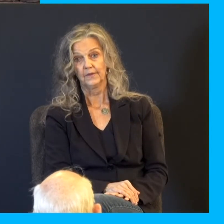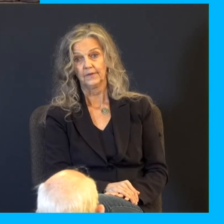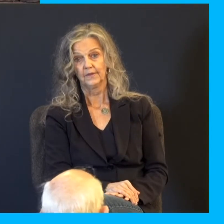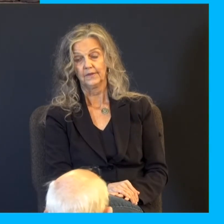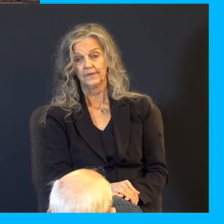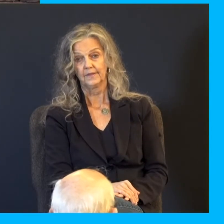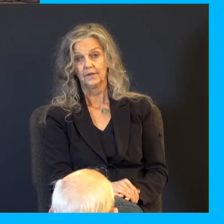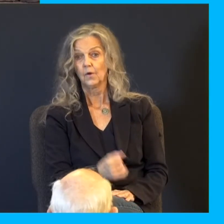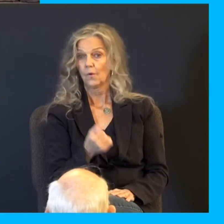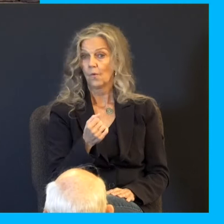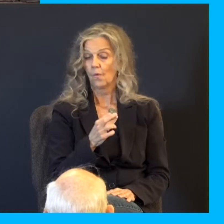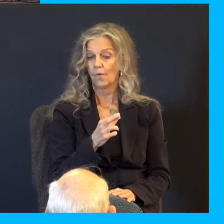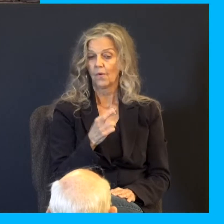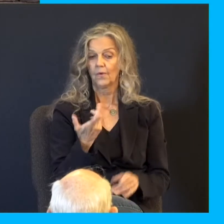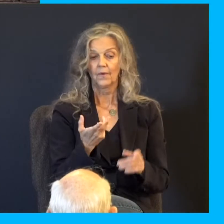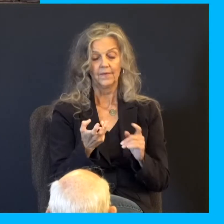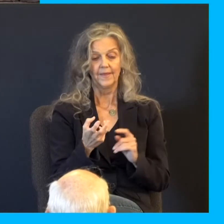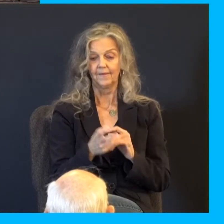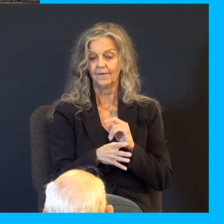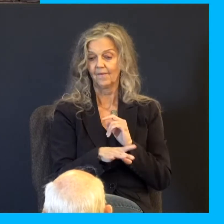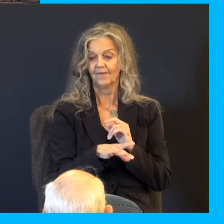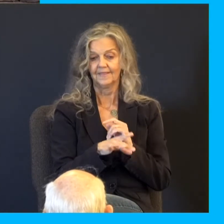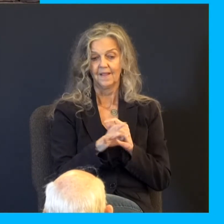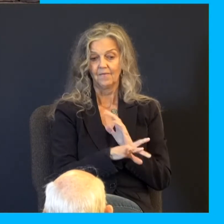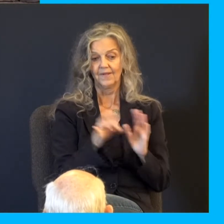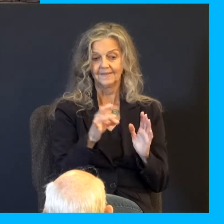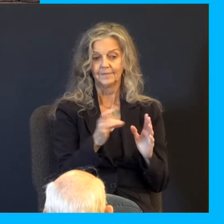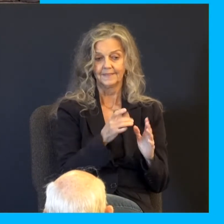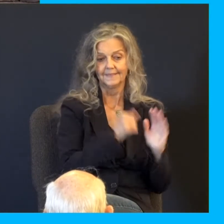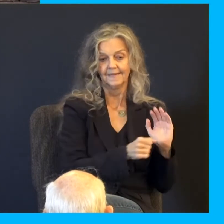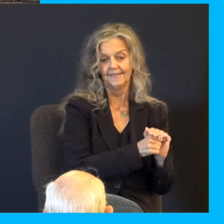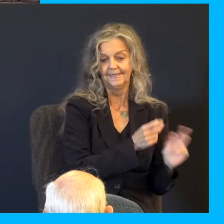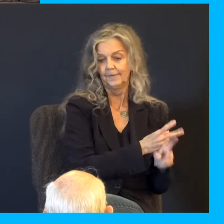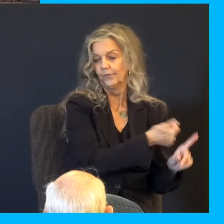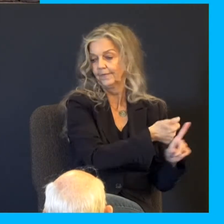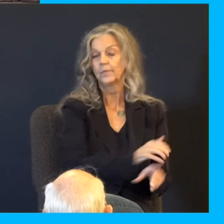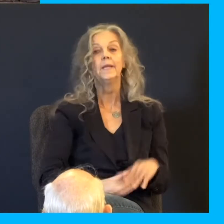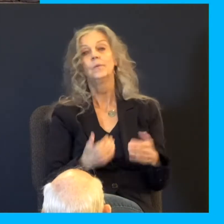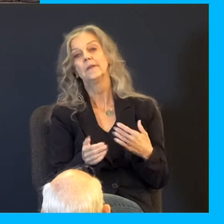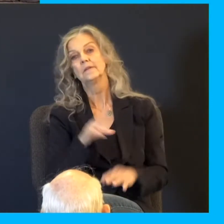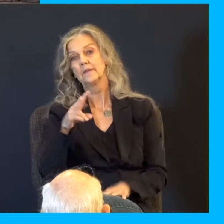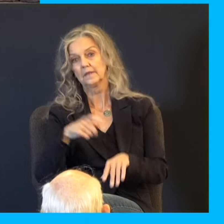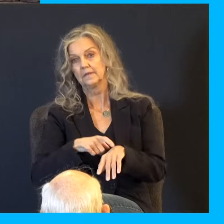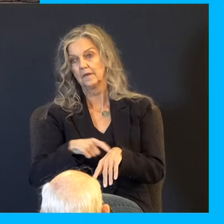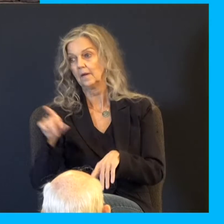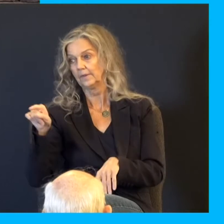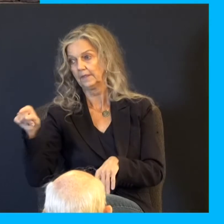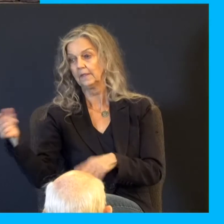Or will they just, you know, loss over that, come back like, we're here for more. So the second time he gets put in their sacks, the first time they know they didn't